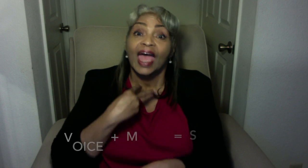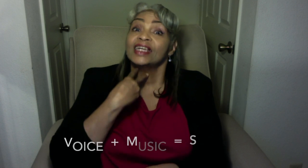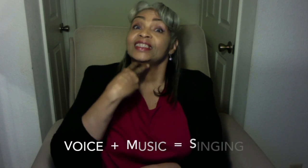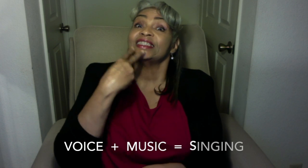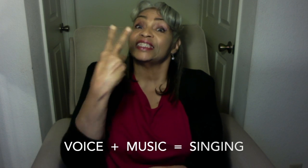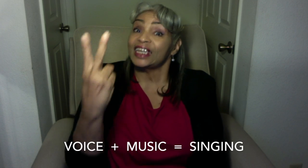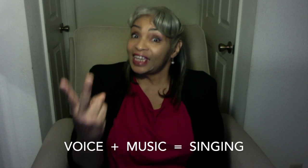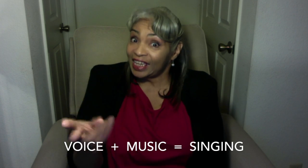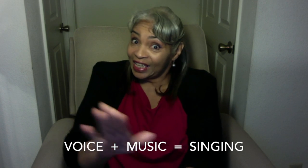Singing. Okay.